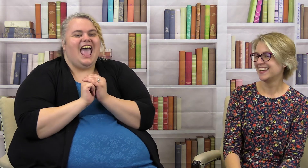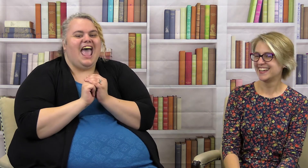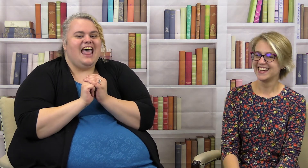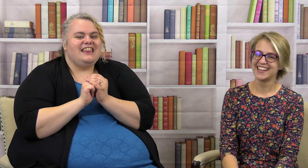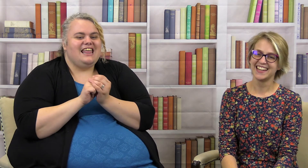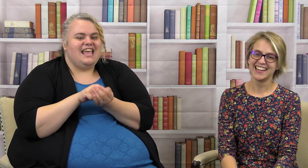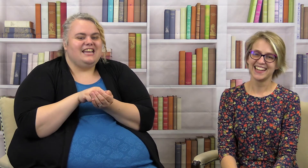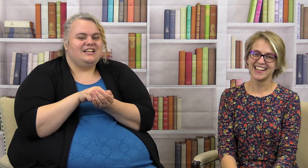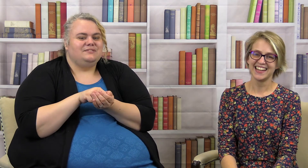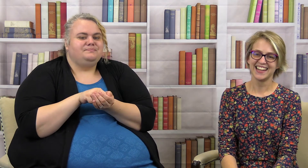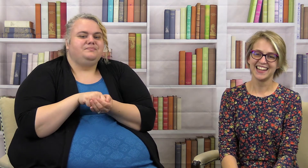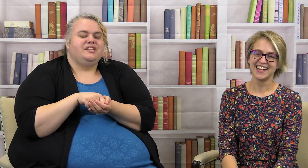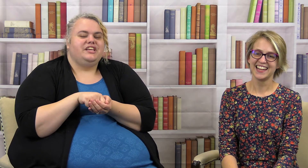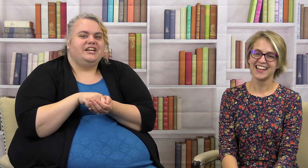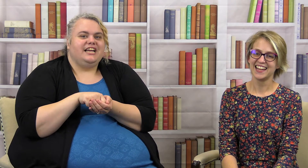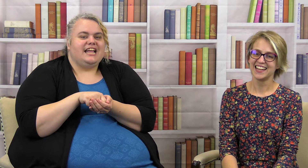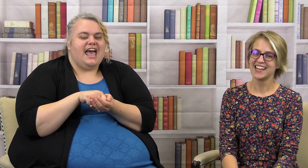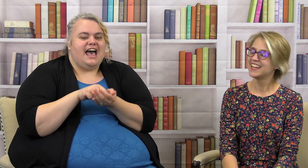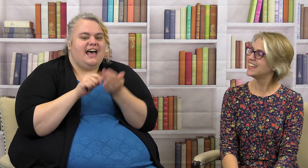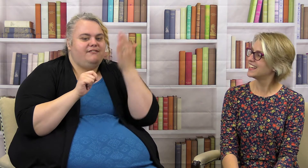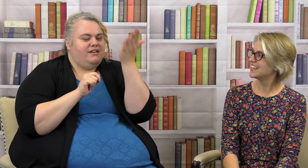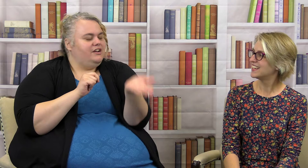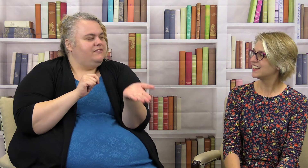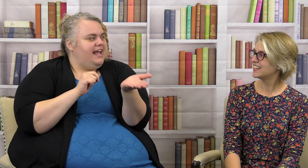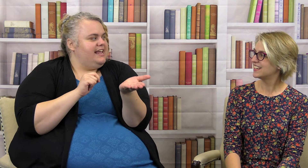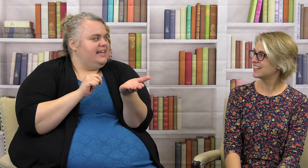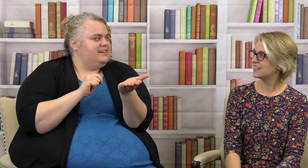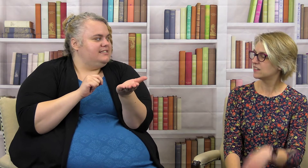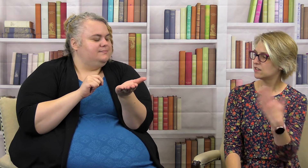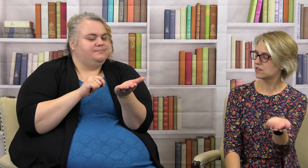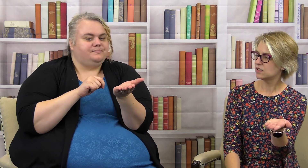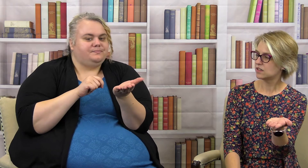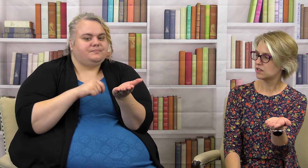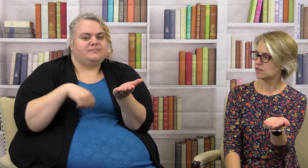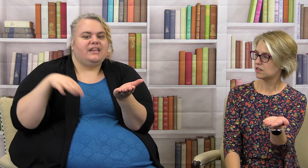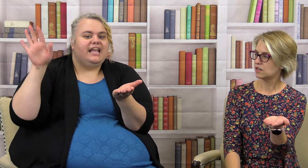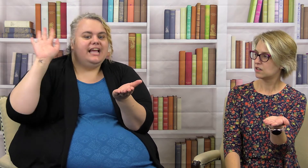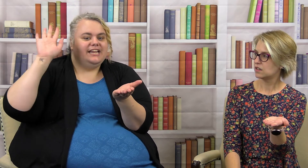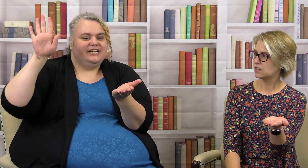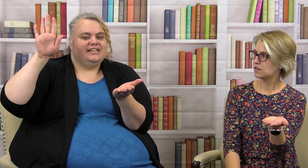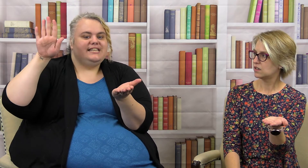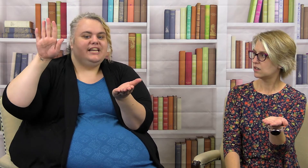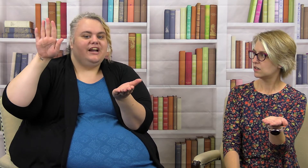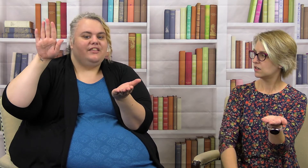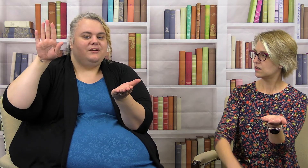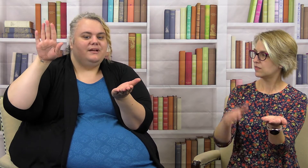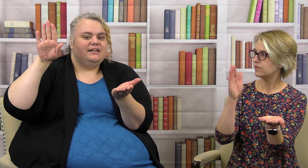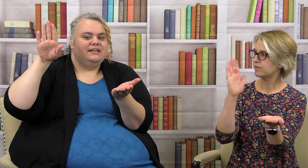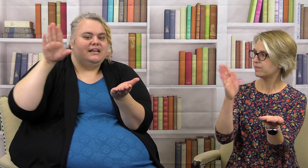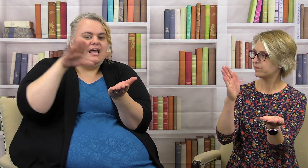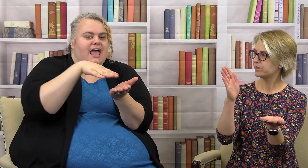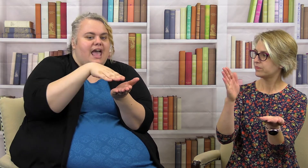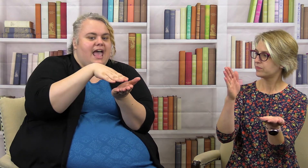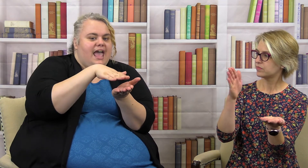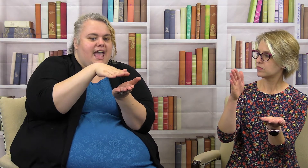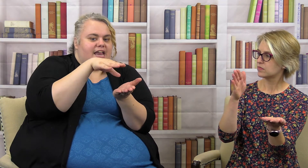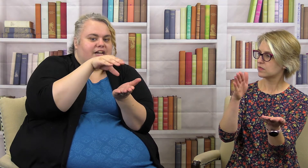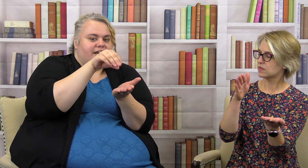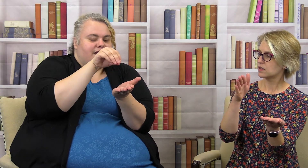and then you're gluing okay have your flat hand and you're gonna take your other one and you're gonna